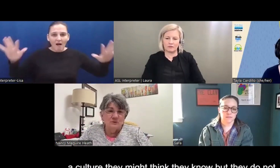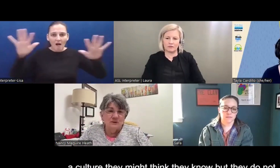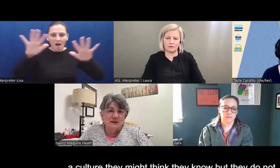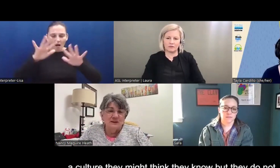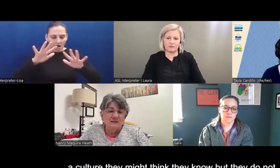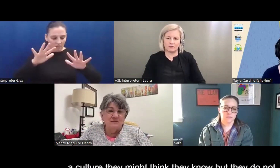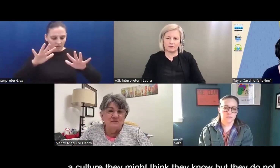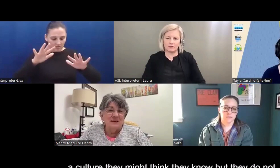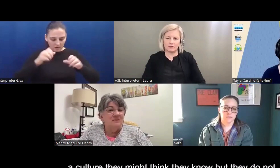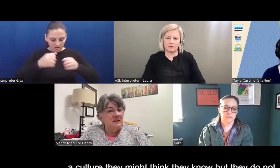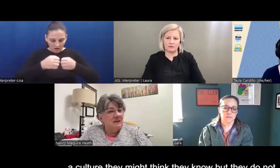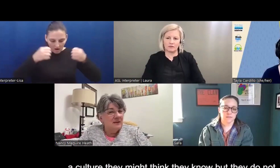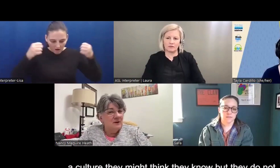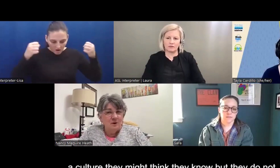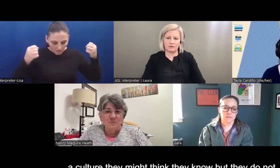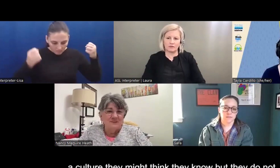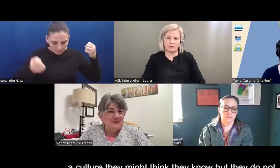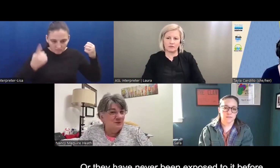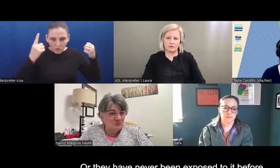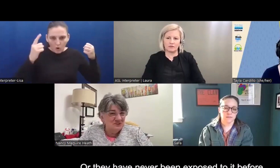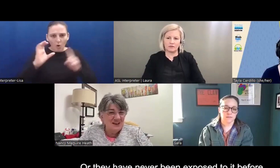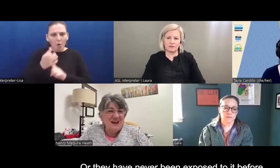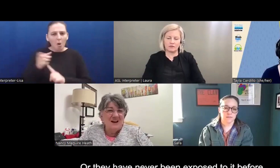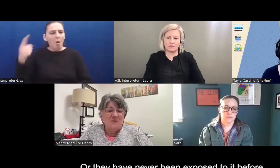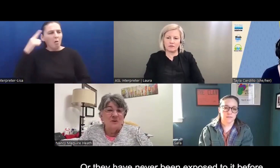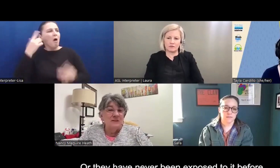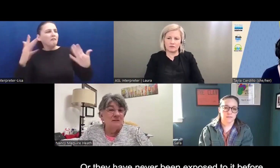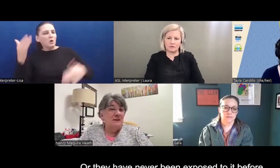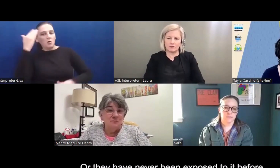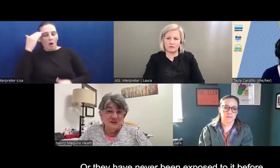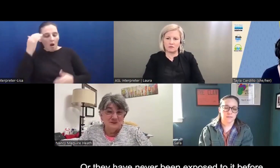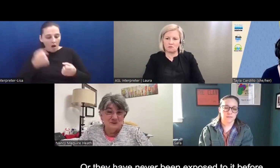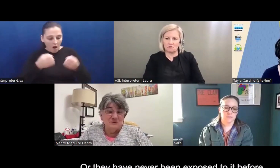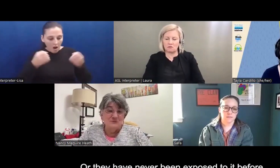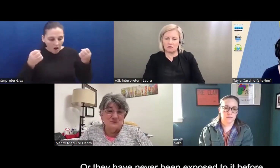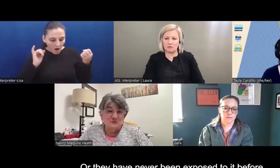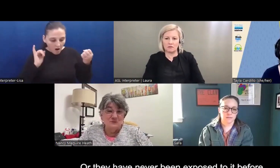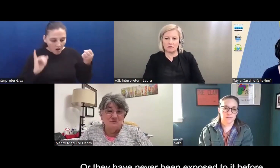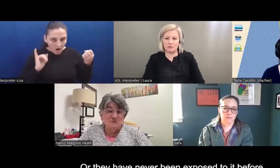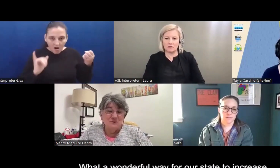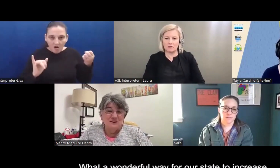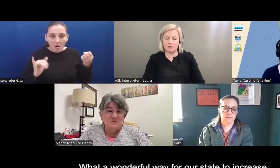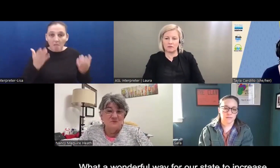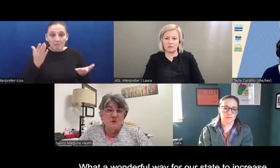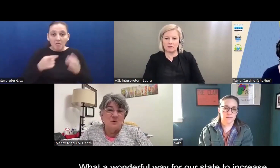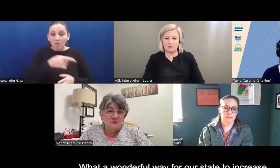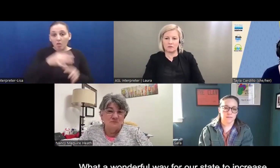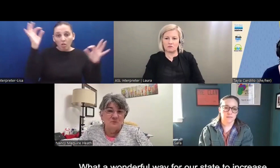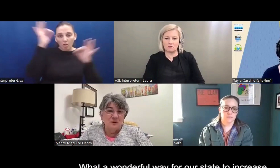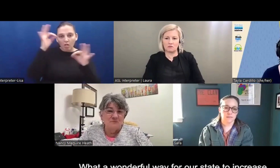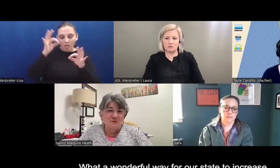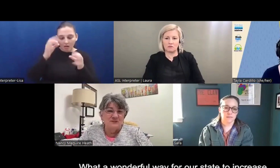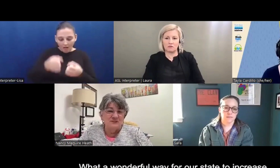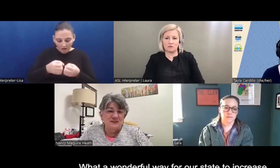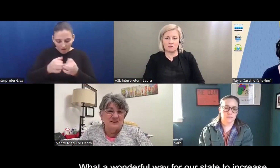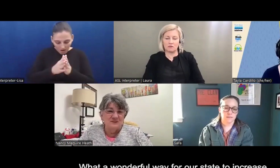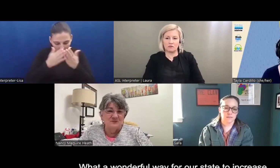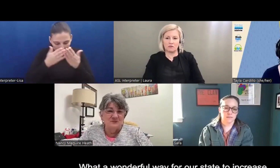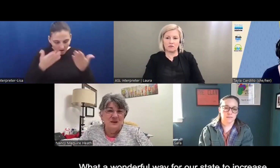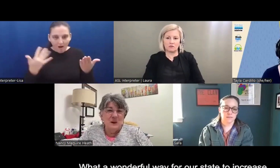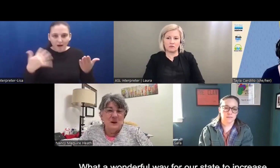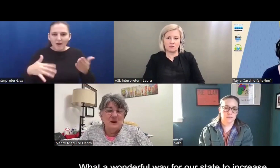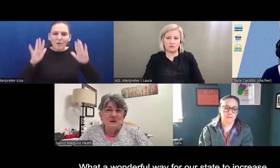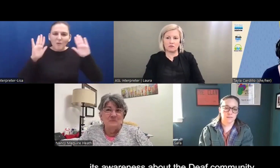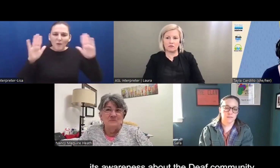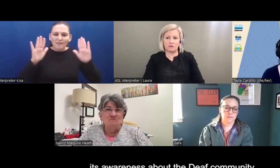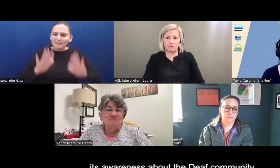culture that they may think they know, but they don't, or they've never been exposed to before. What a wonderful way for our state to,